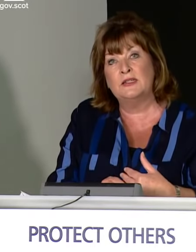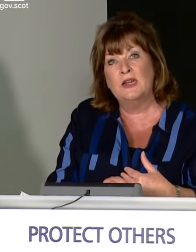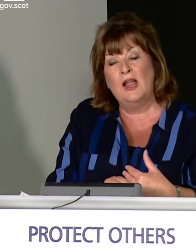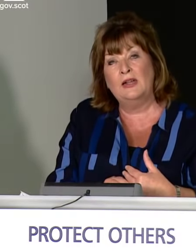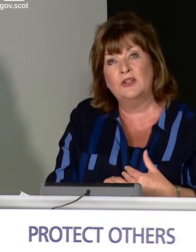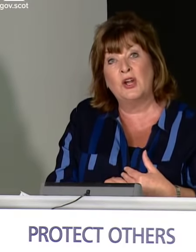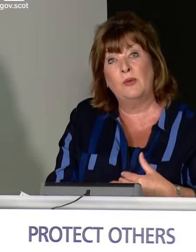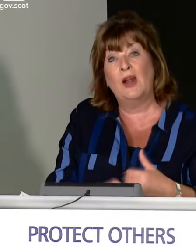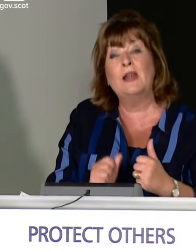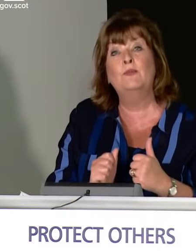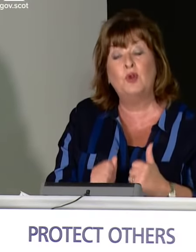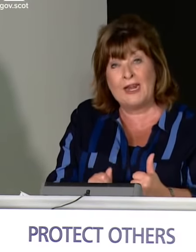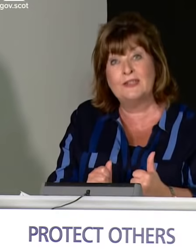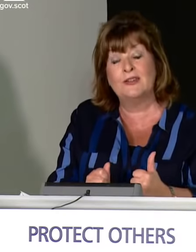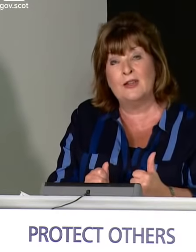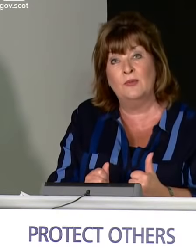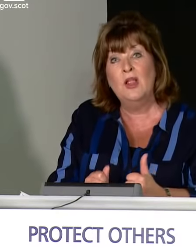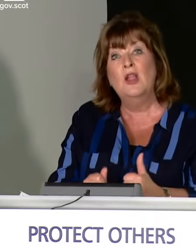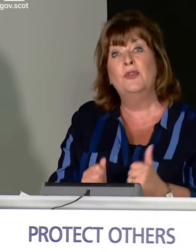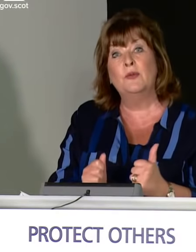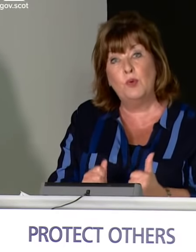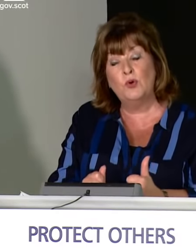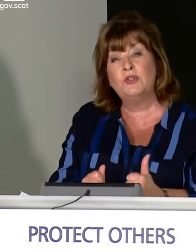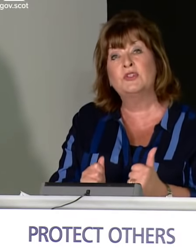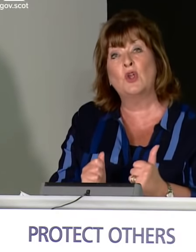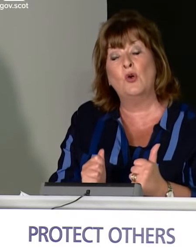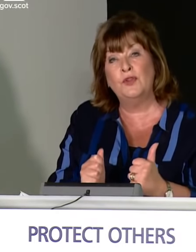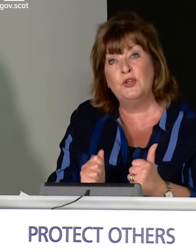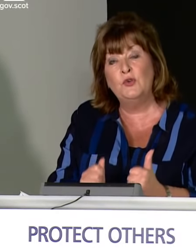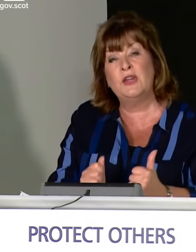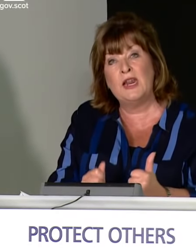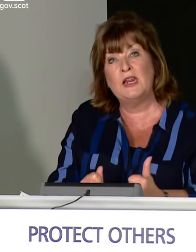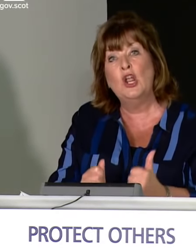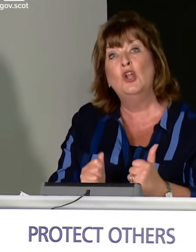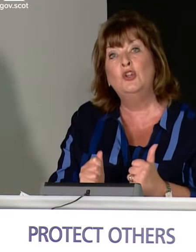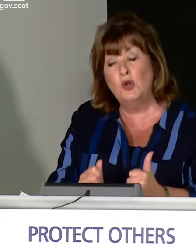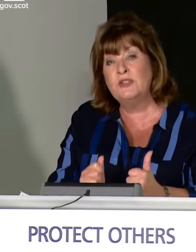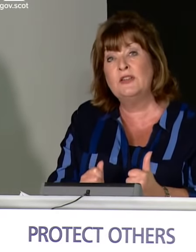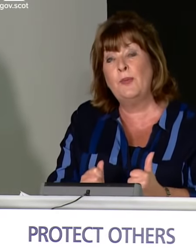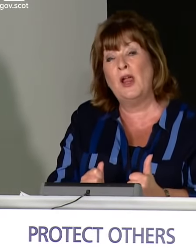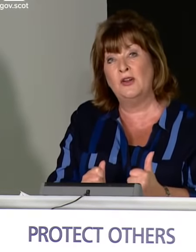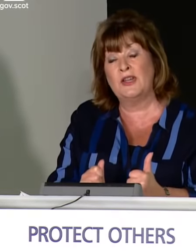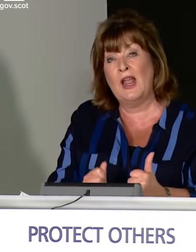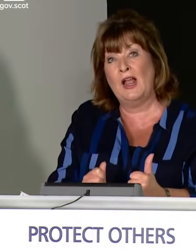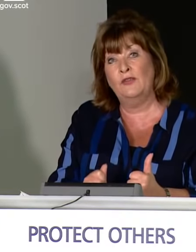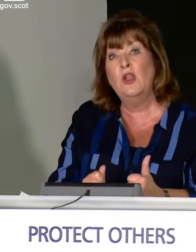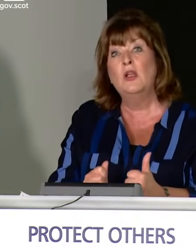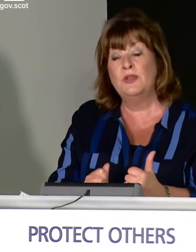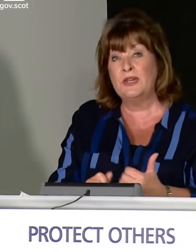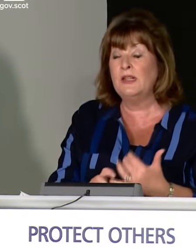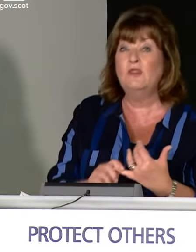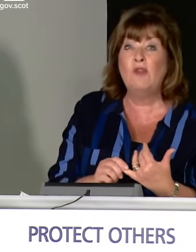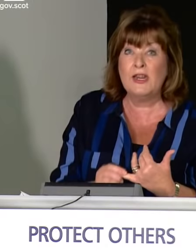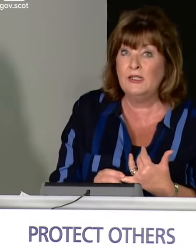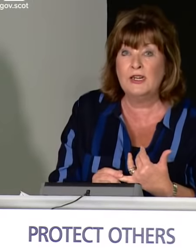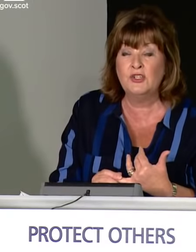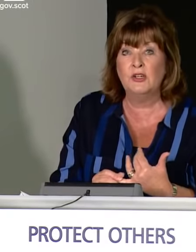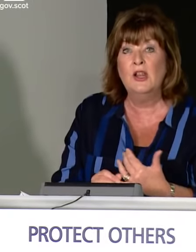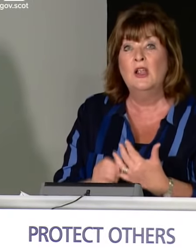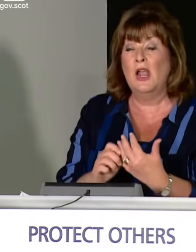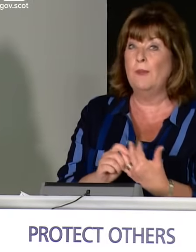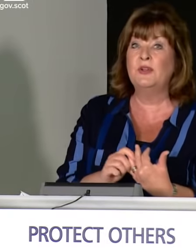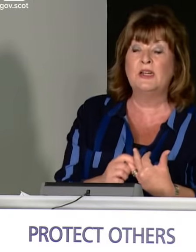Secretary of State, Alex Sharma, I impressed on him the importance of the UK using the powers they have, particularly in